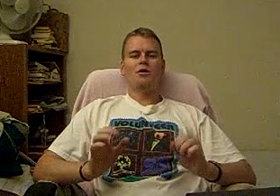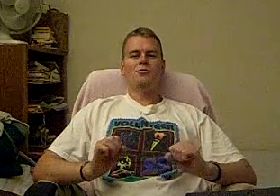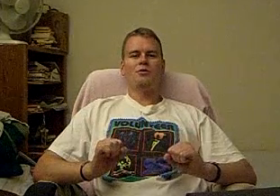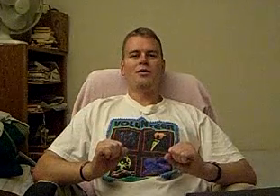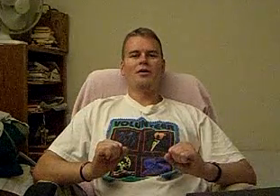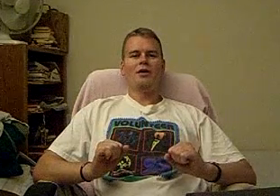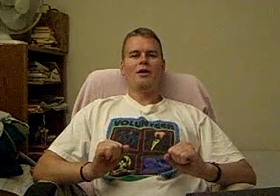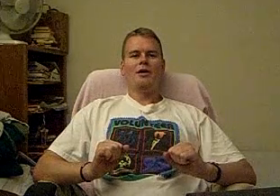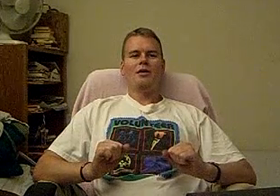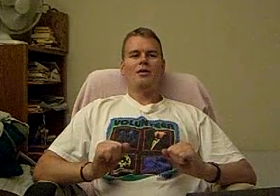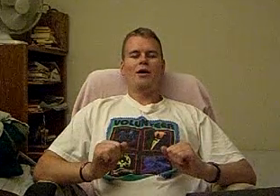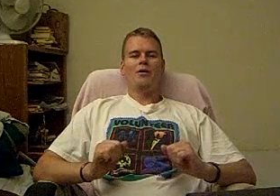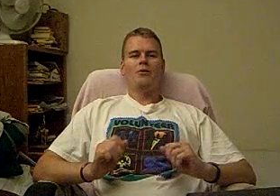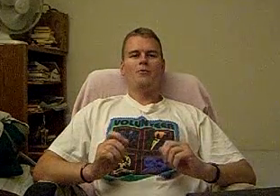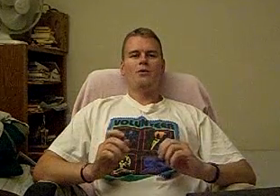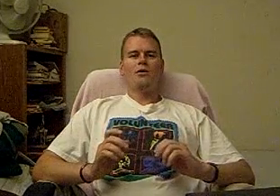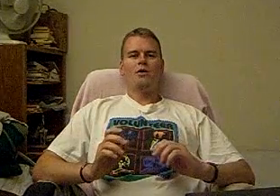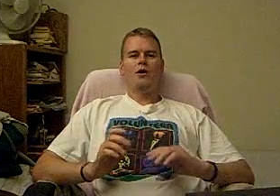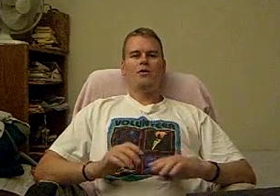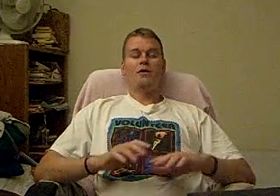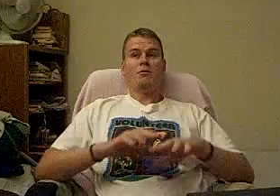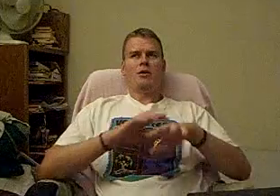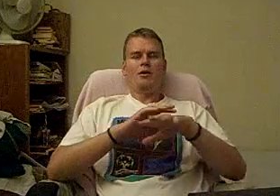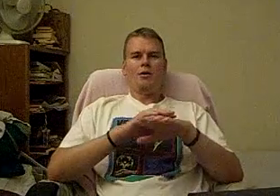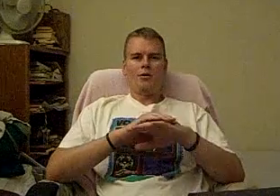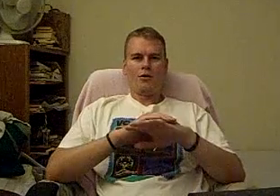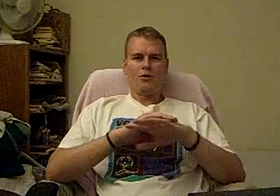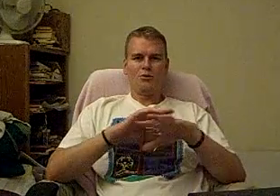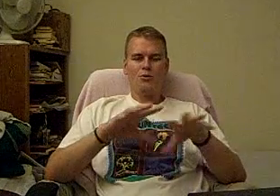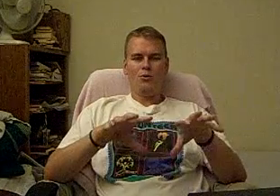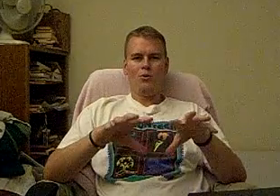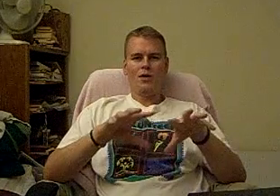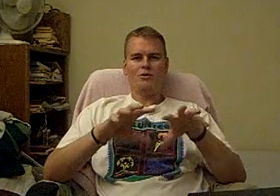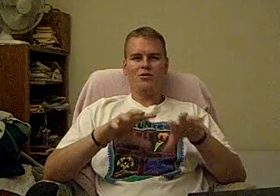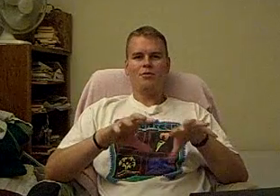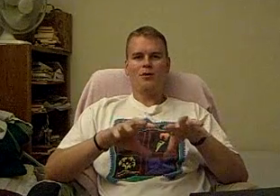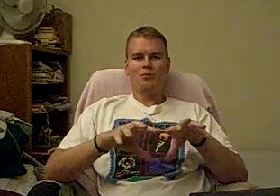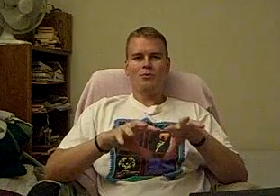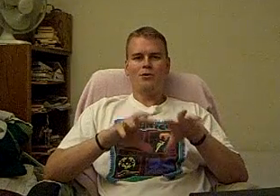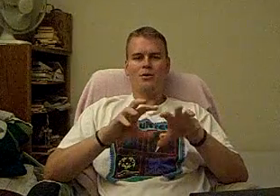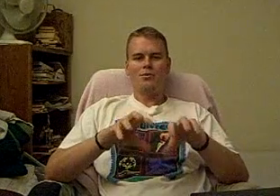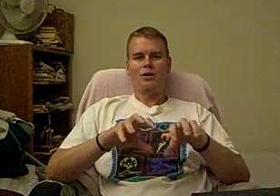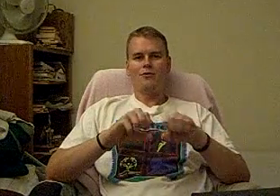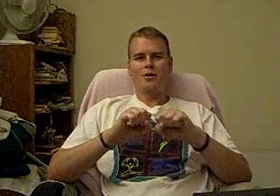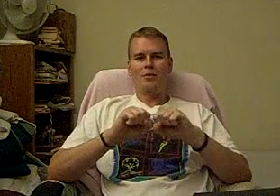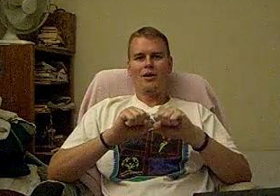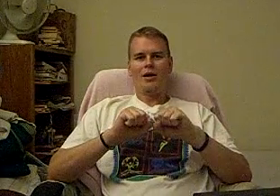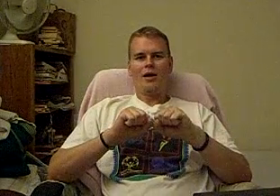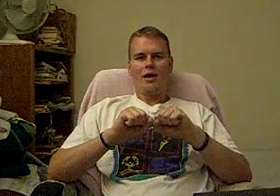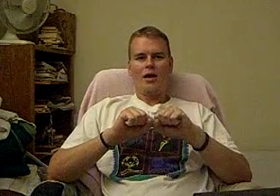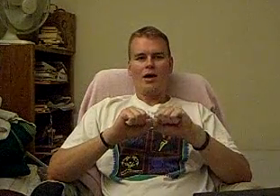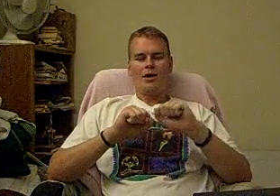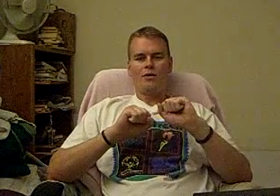history. Now, here you have a large pool of stunt people you can pick from, and